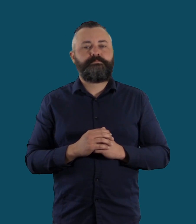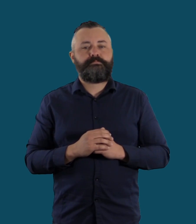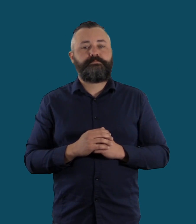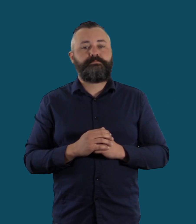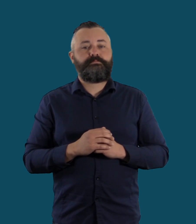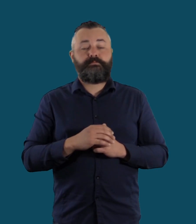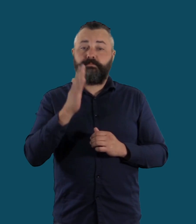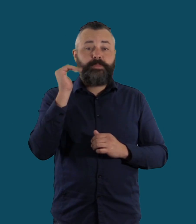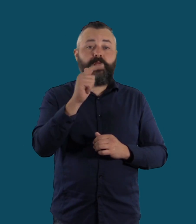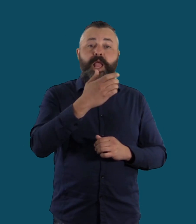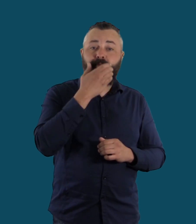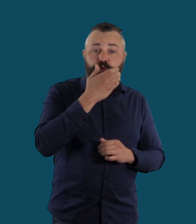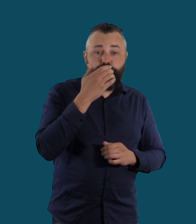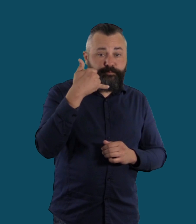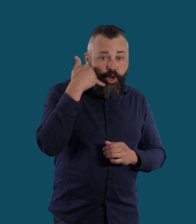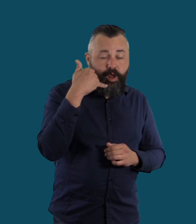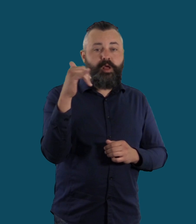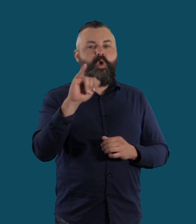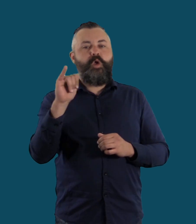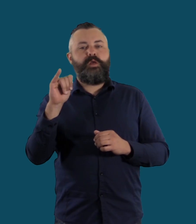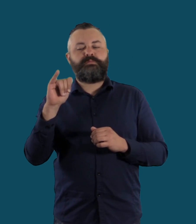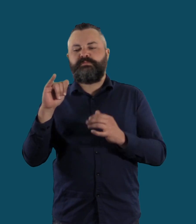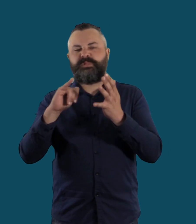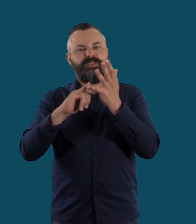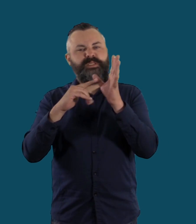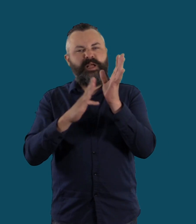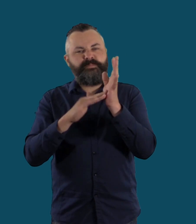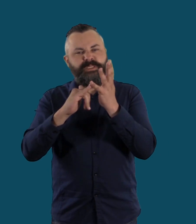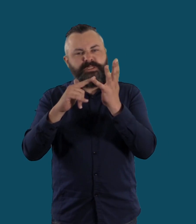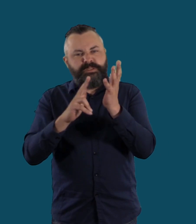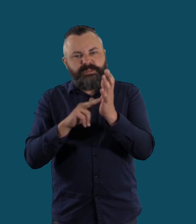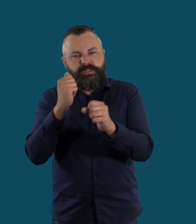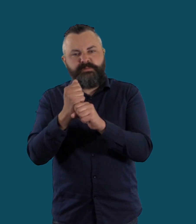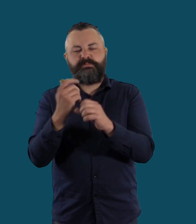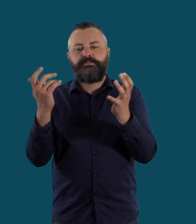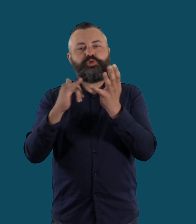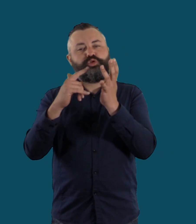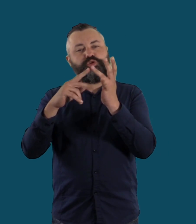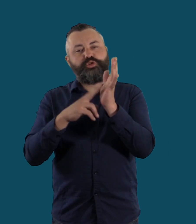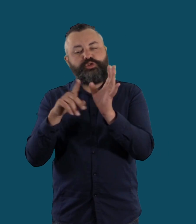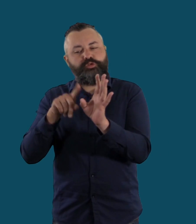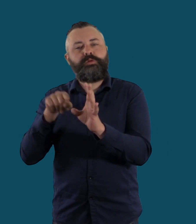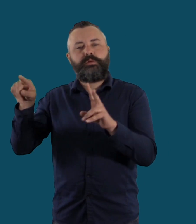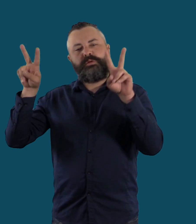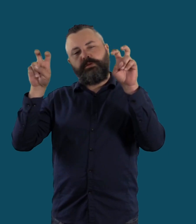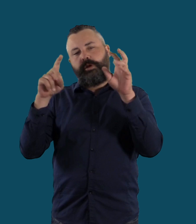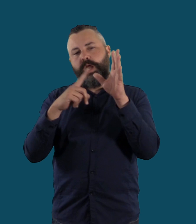application. Whether you have an Apple or Android device, both have compatible apps that you can download